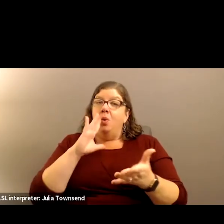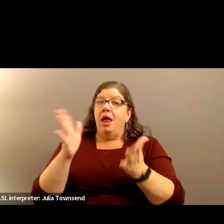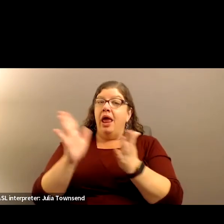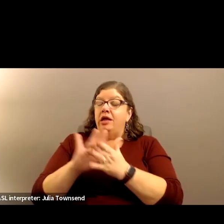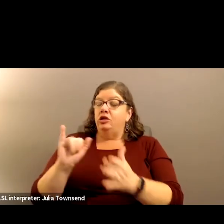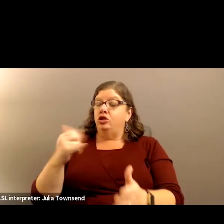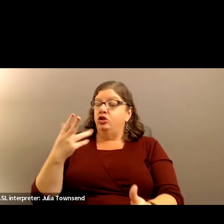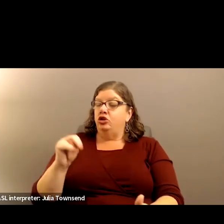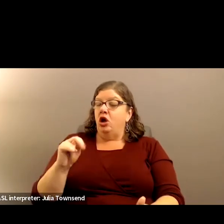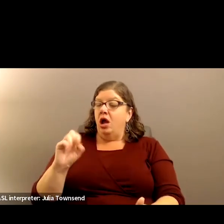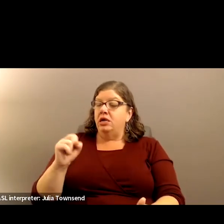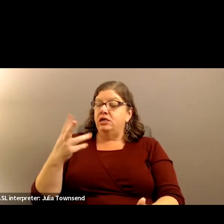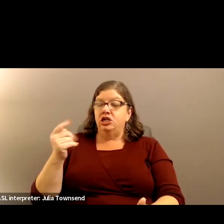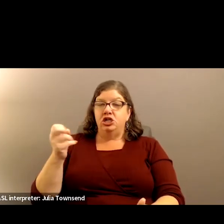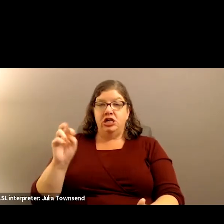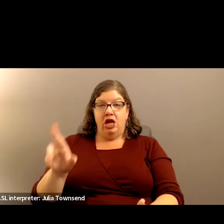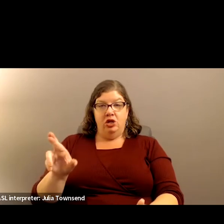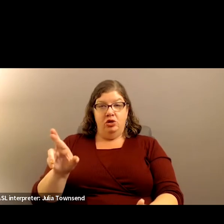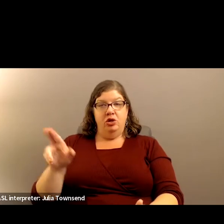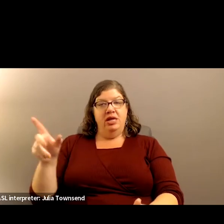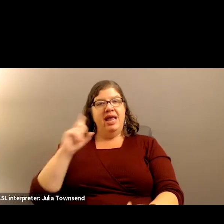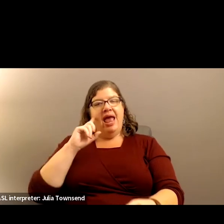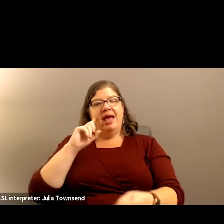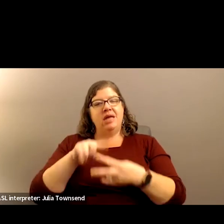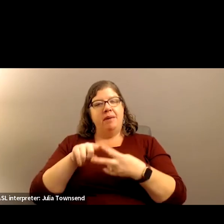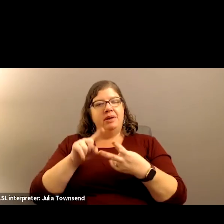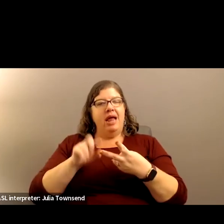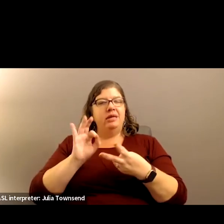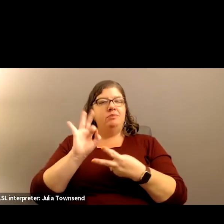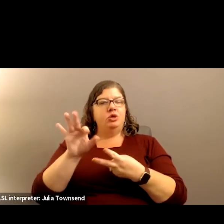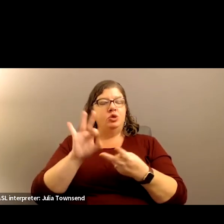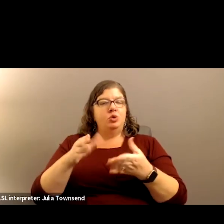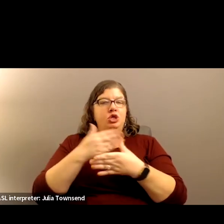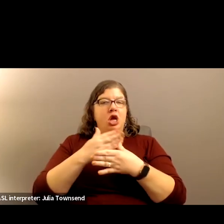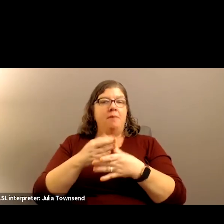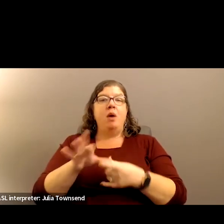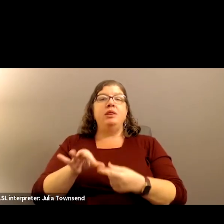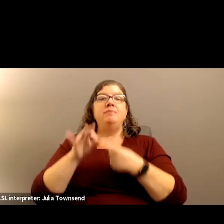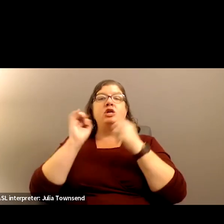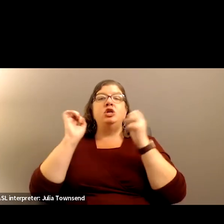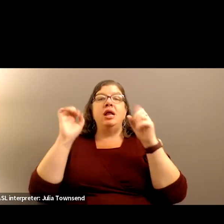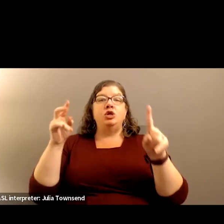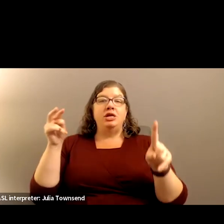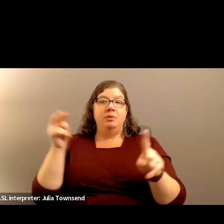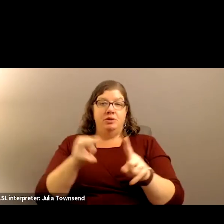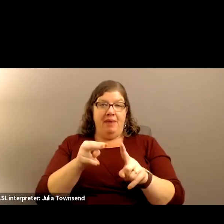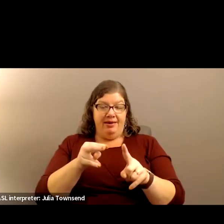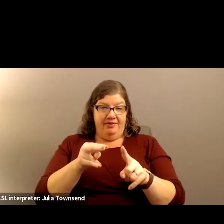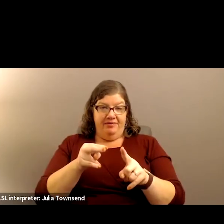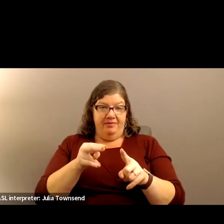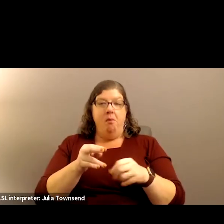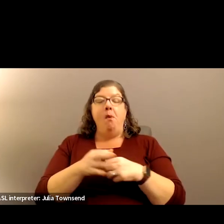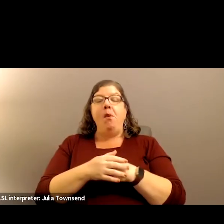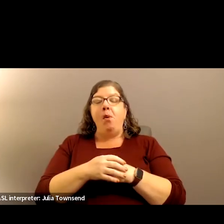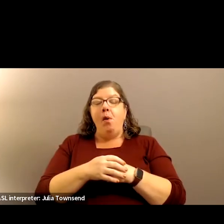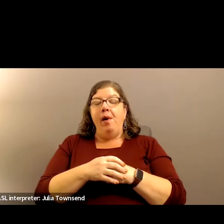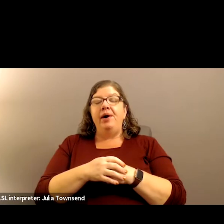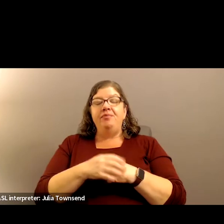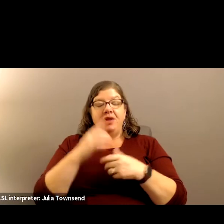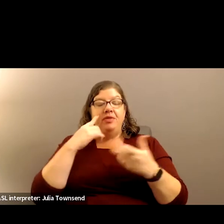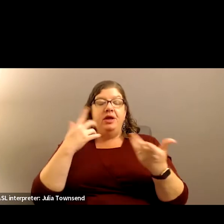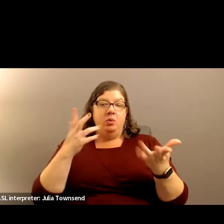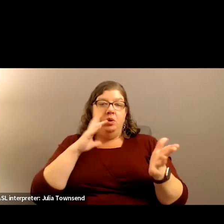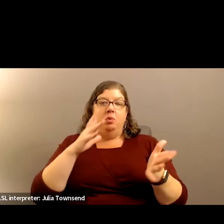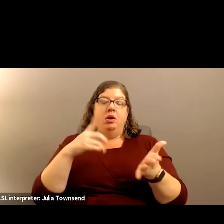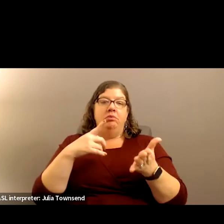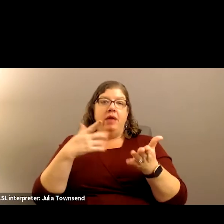Shetler. He just has a couple items to share about the special ed perspective. Then we'll get into our, our ask of the